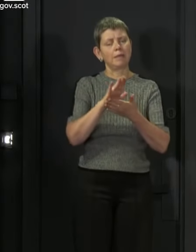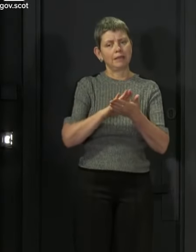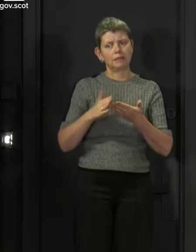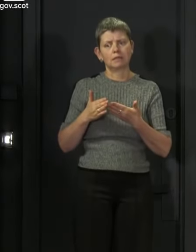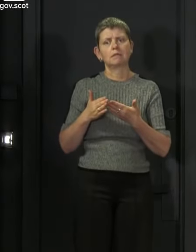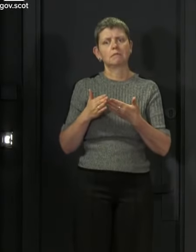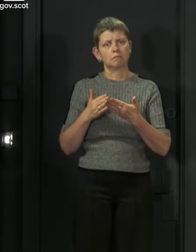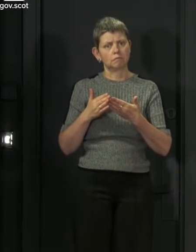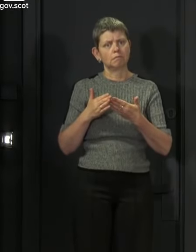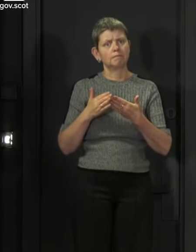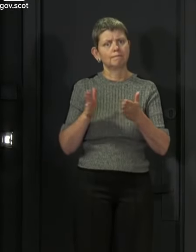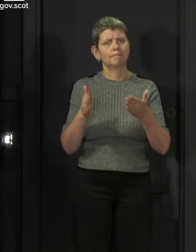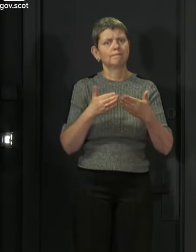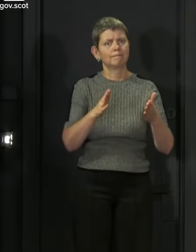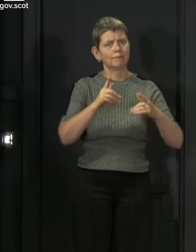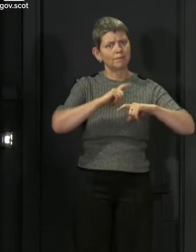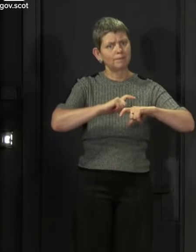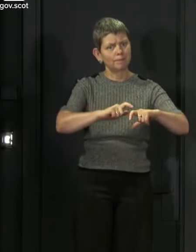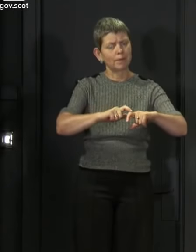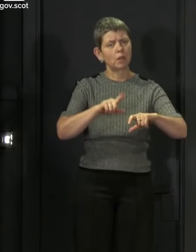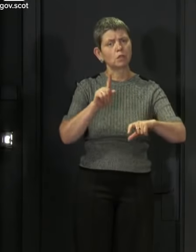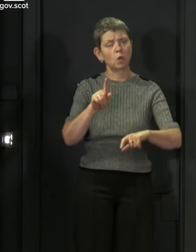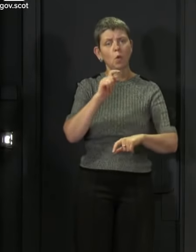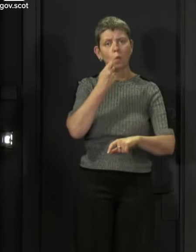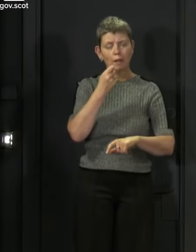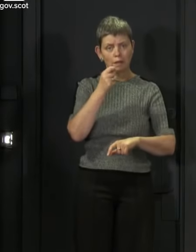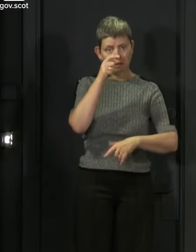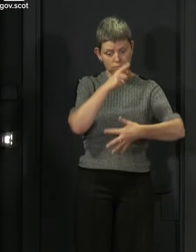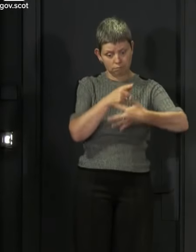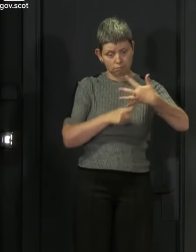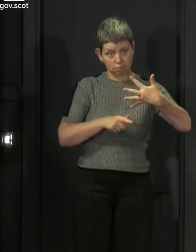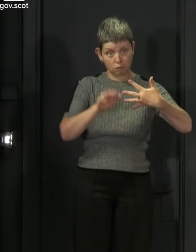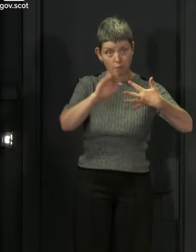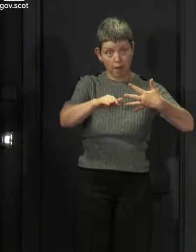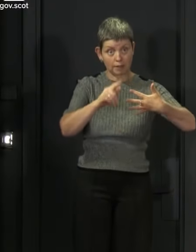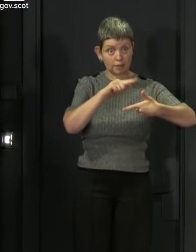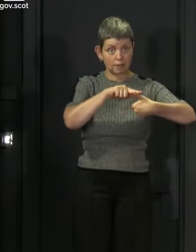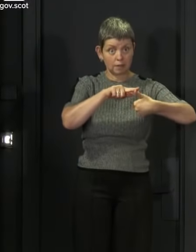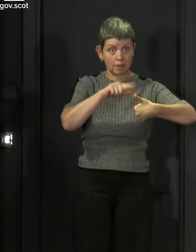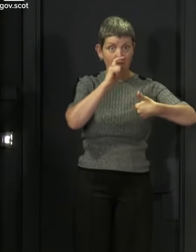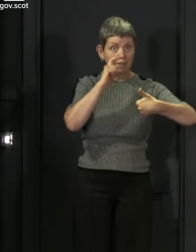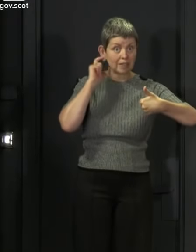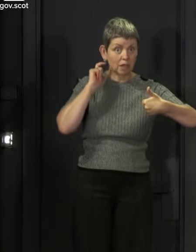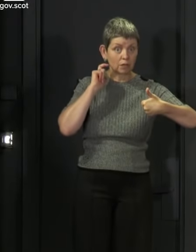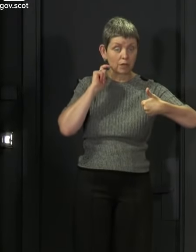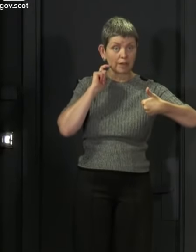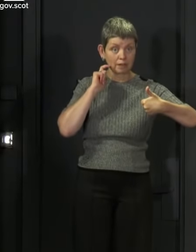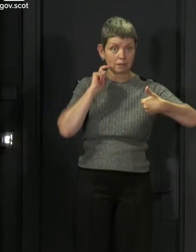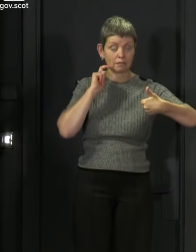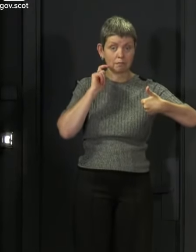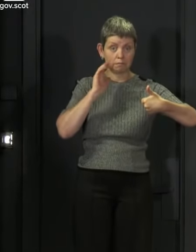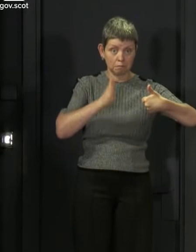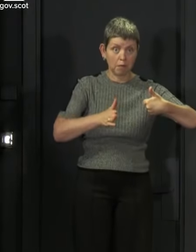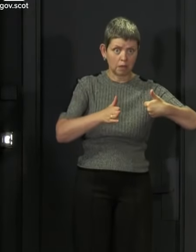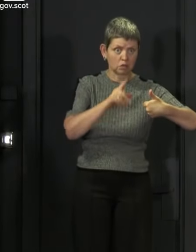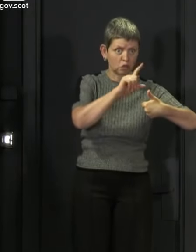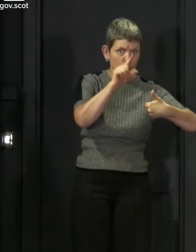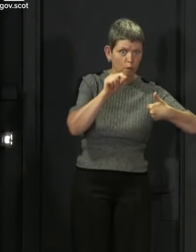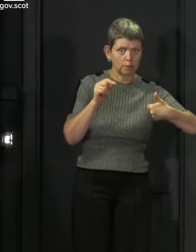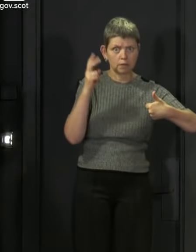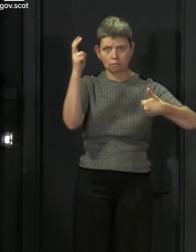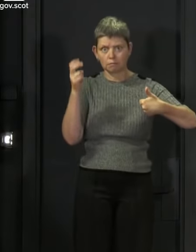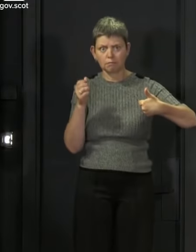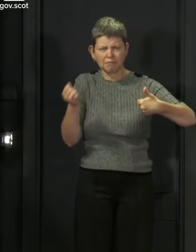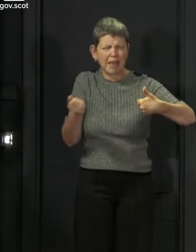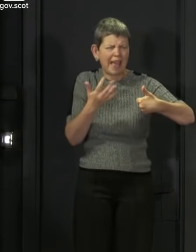allowing the virus to run out of control. I'm going to leave you with facts. Face coverings the law in shops and public transport but